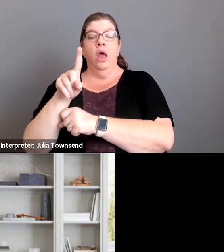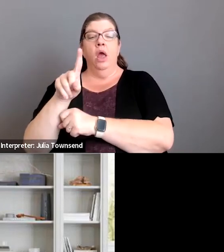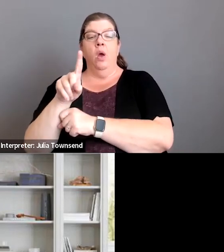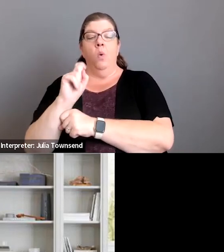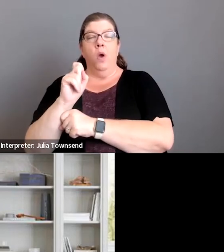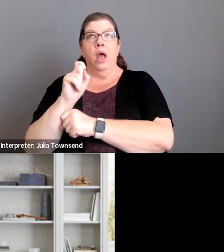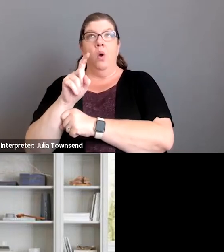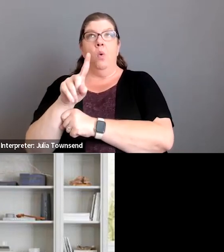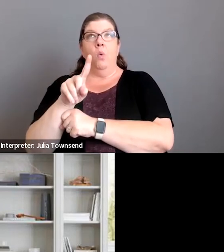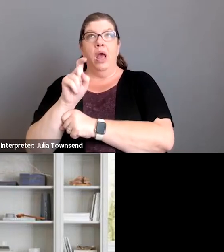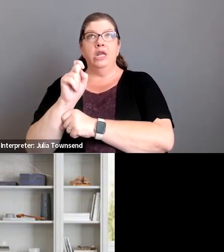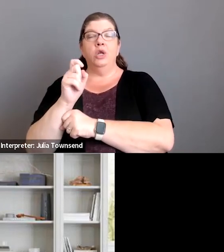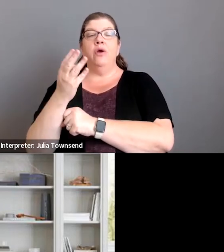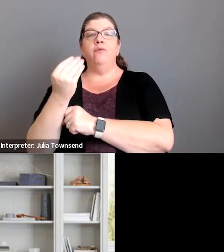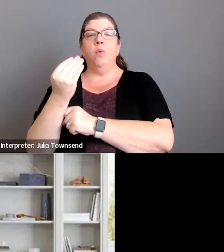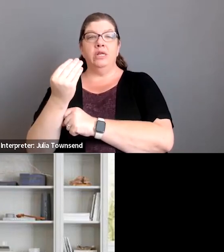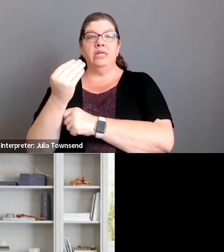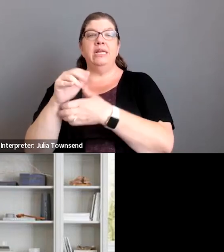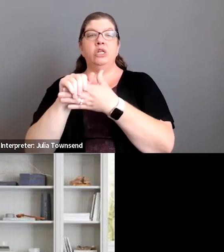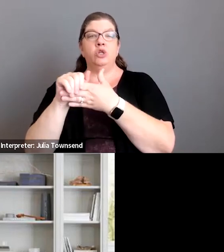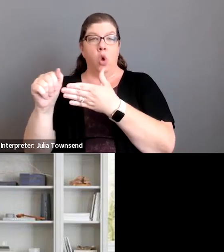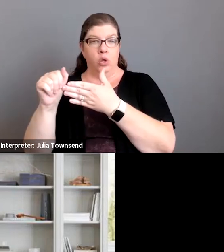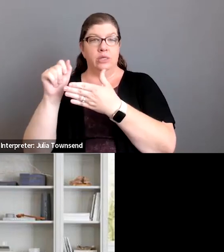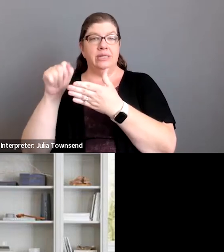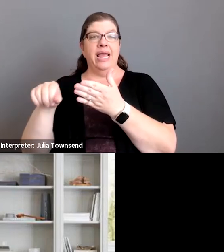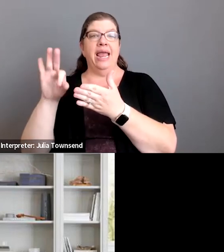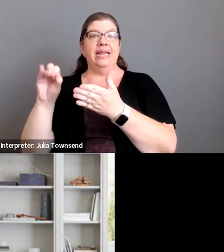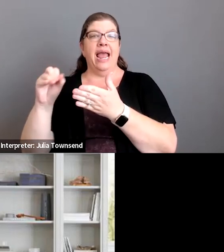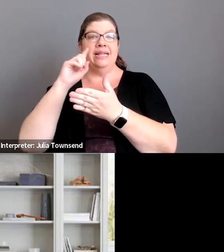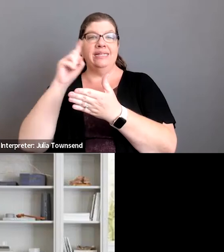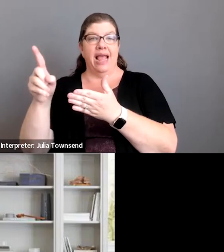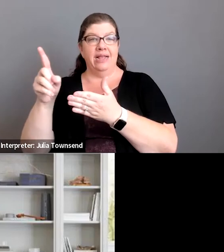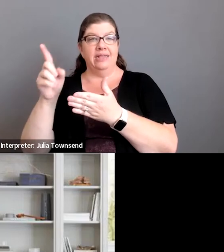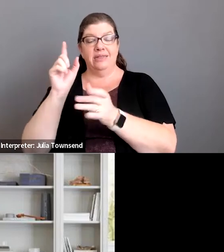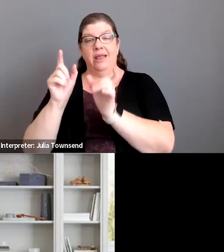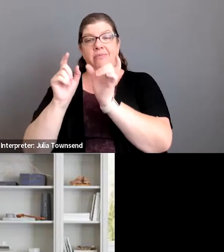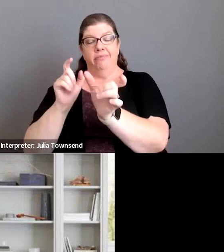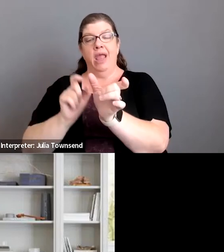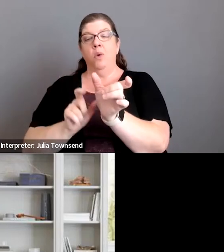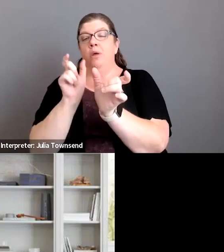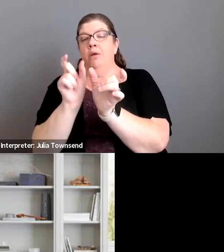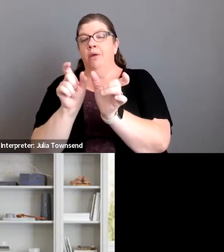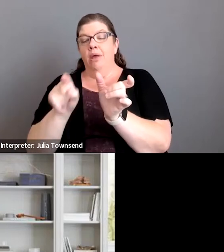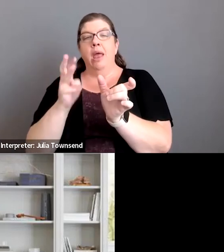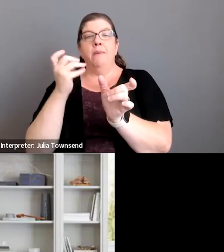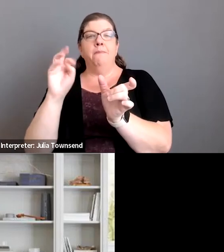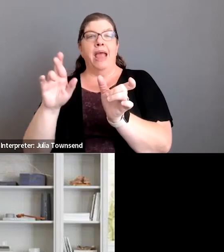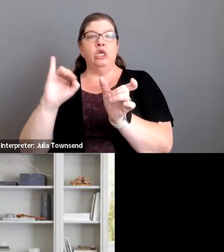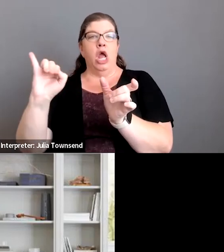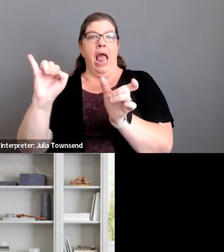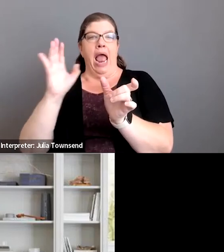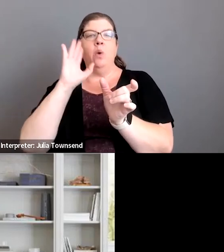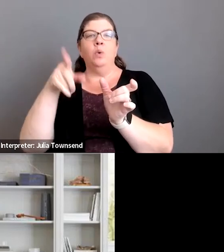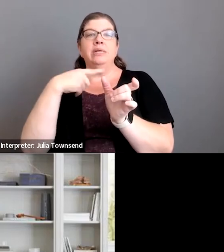11 14 dollars and 90 cents and it would say right next to it measure i